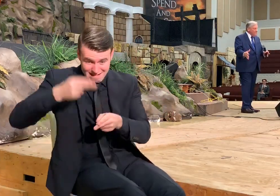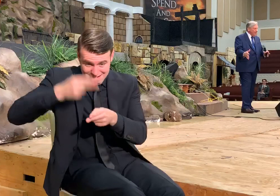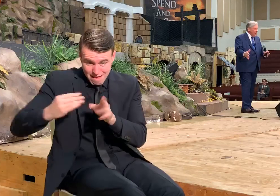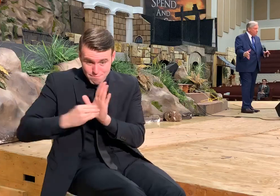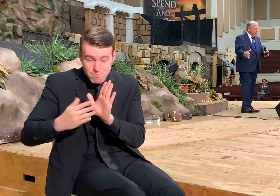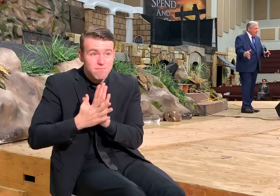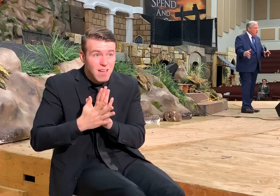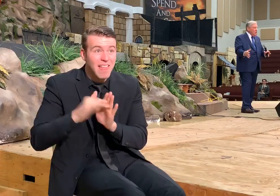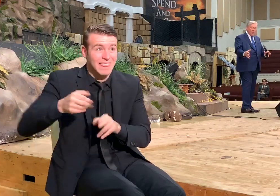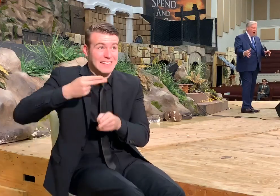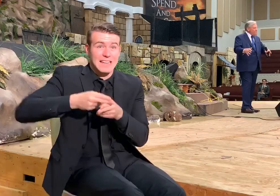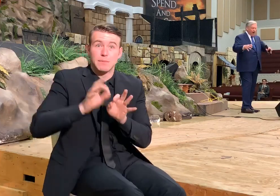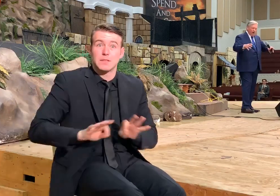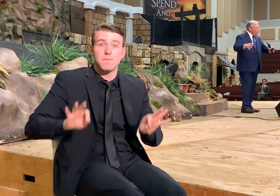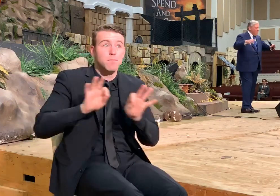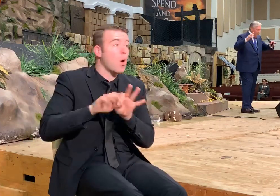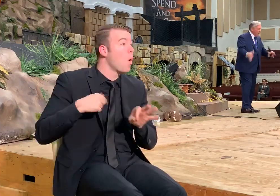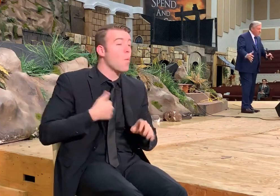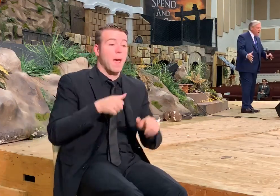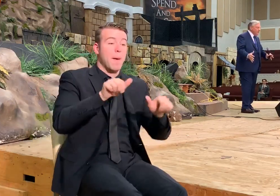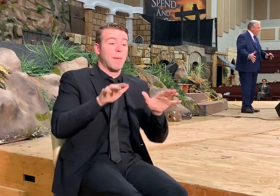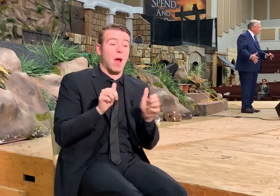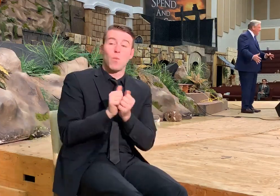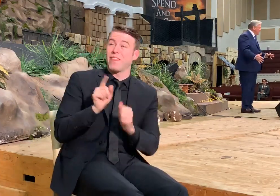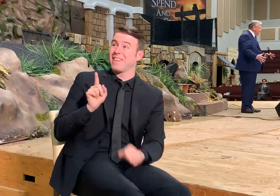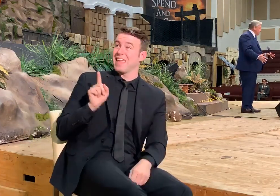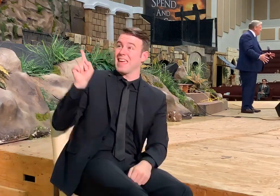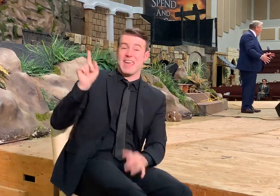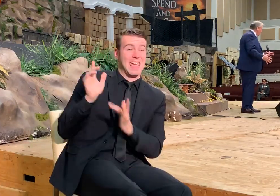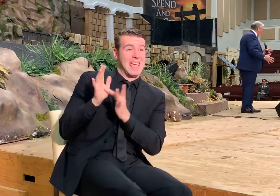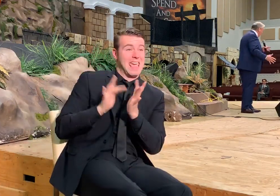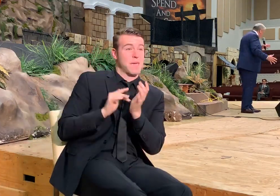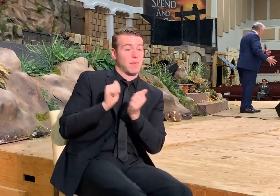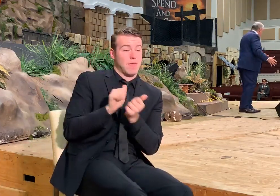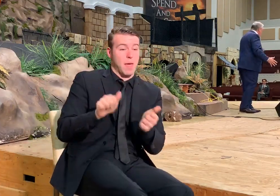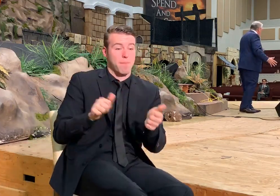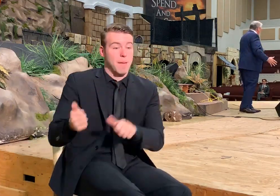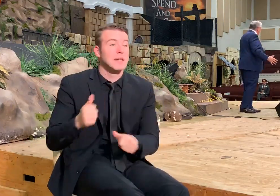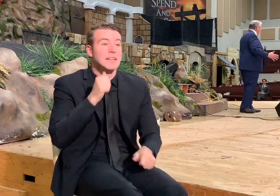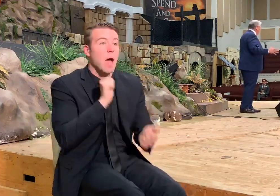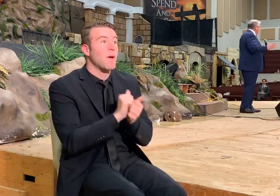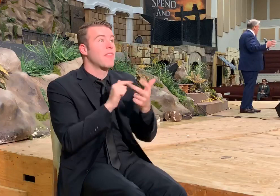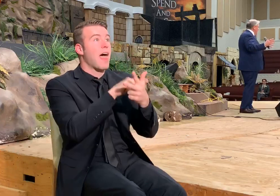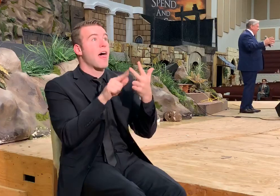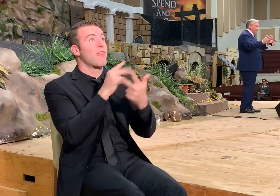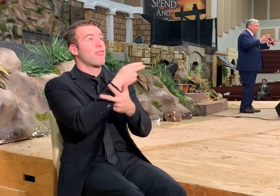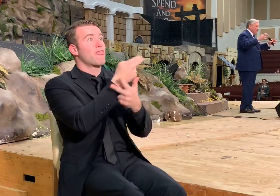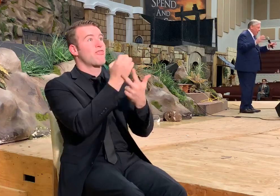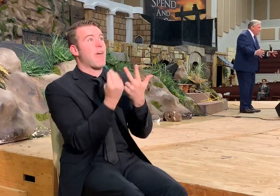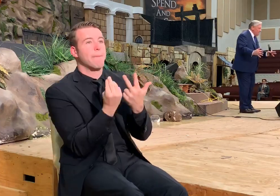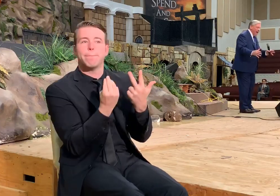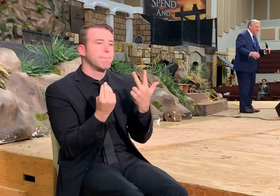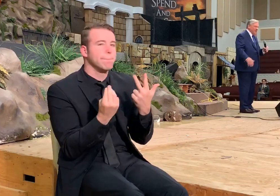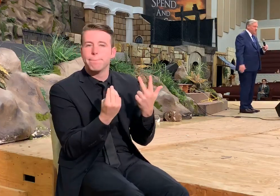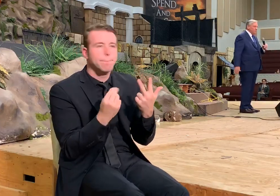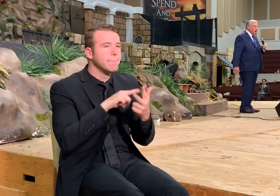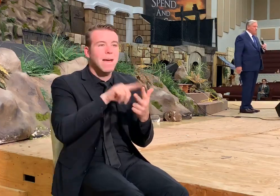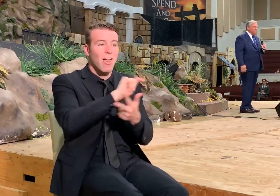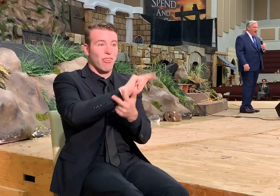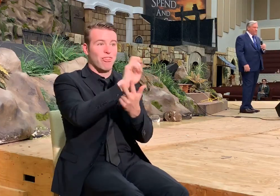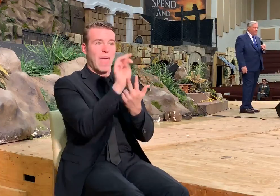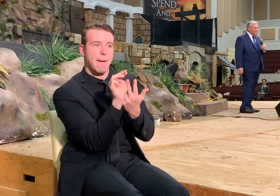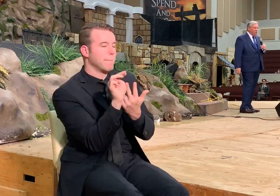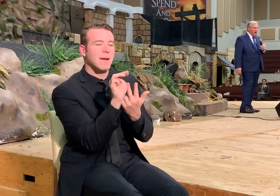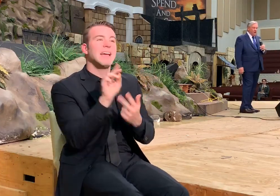you're getting baptized in. We are buried with Him in baptism. Not with them. We're buried with Him in baptism.